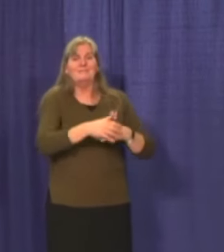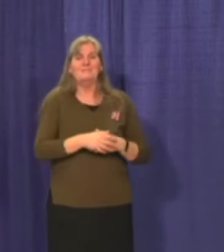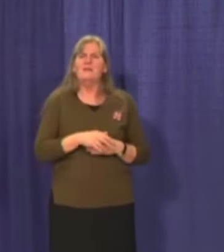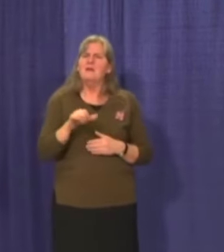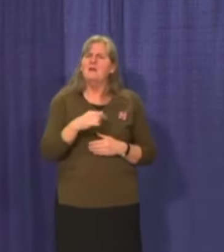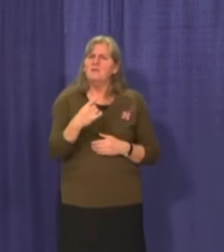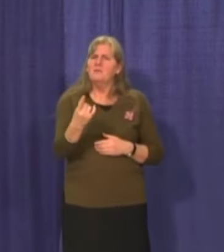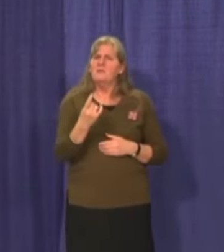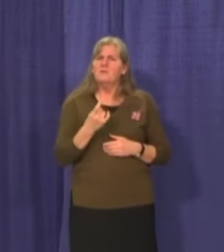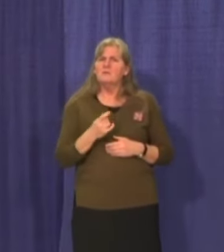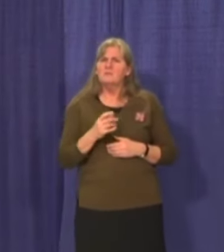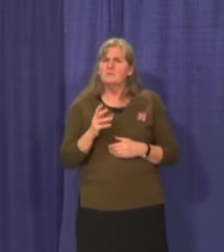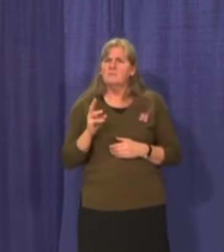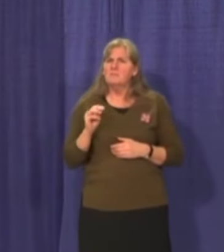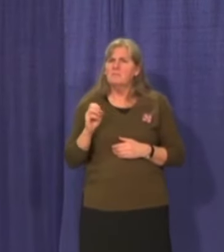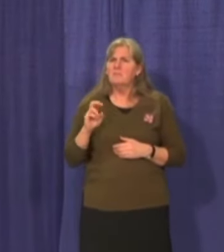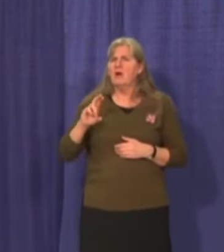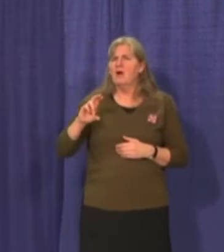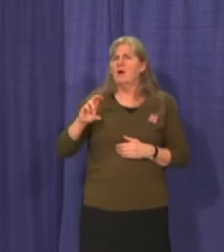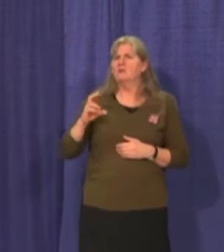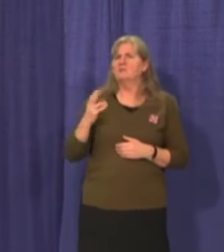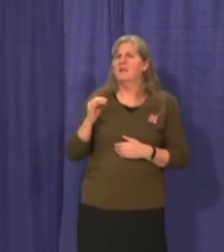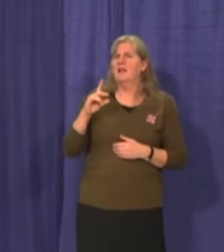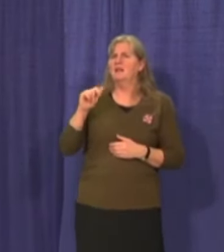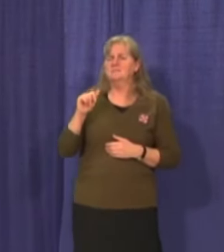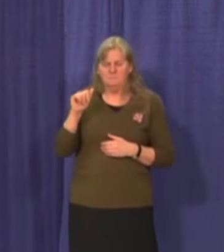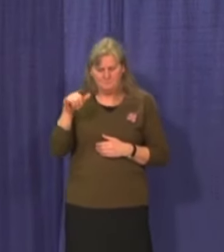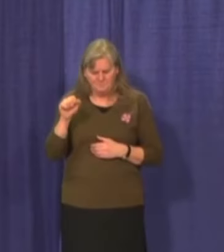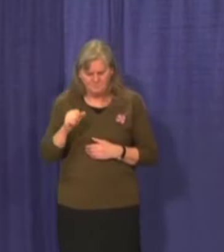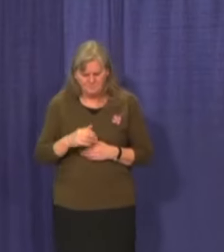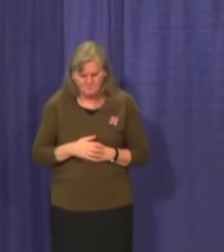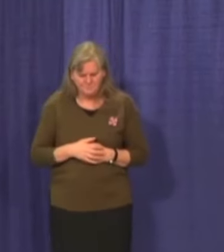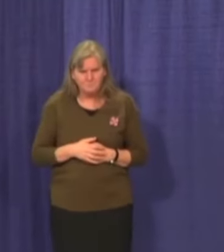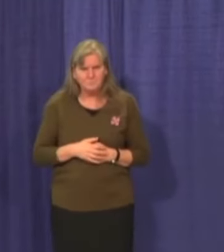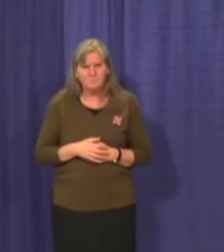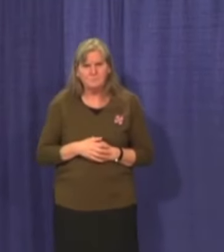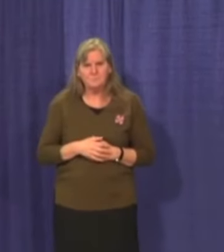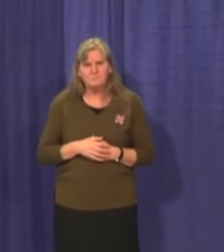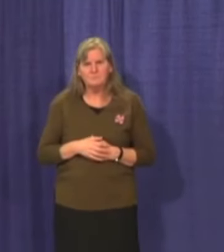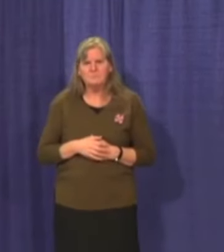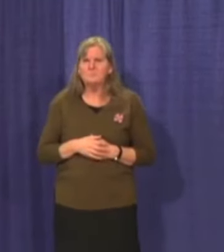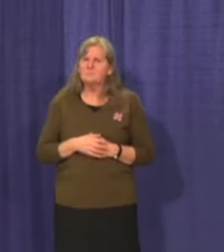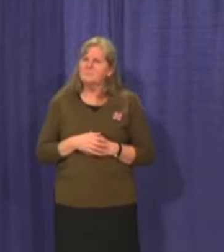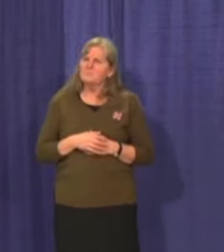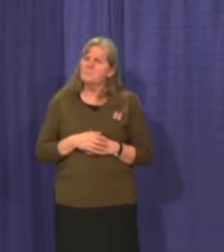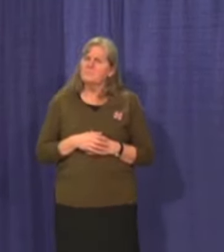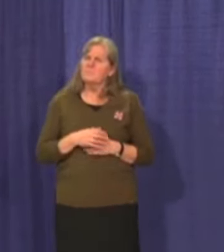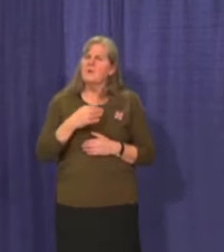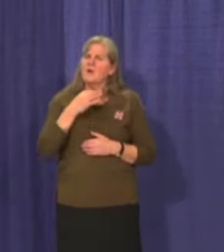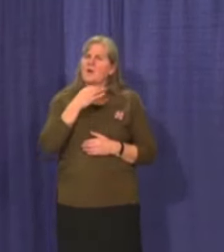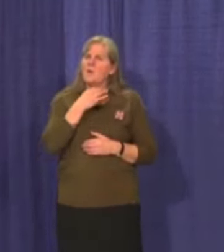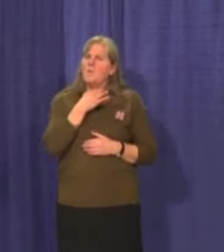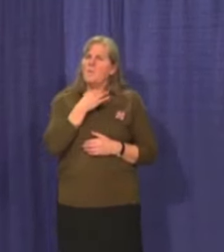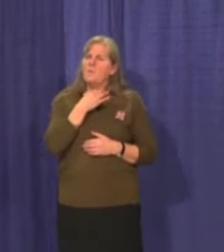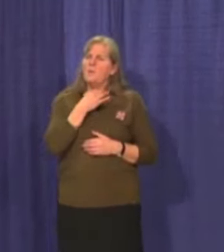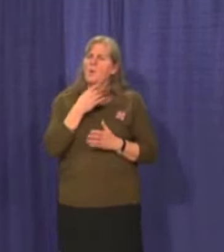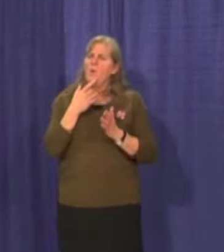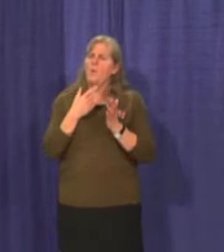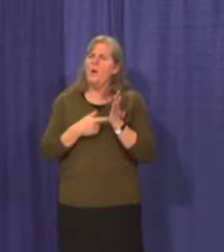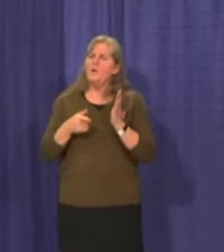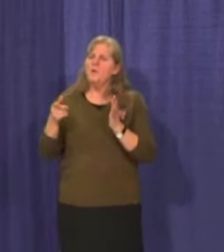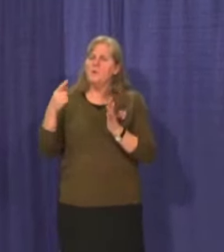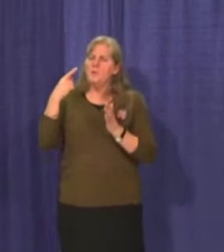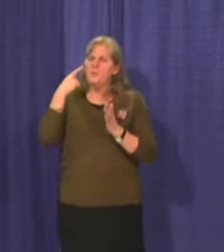have a second question, Marcella? I do. I was hoping to ask you as well, Minister, what message do you hope it sends to